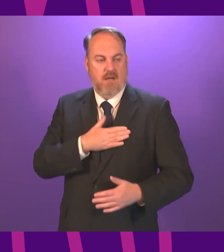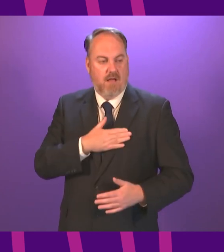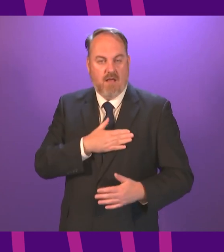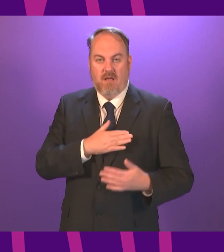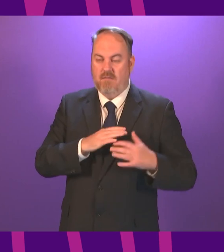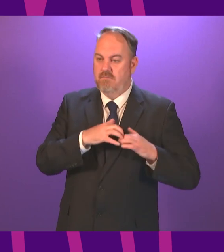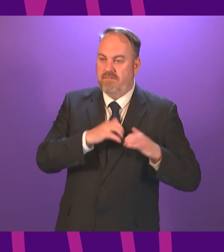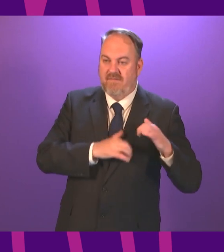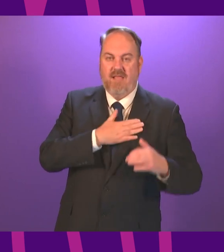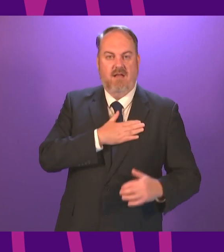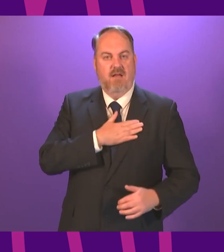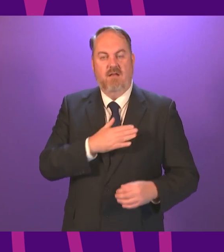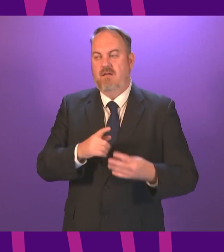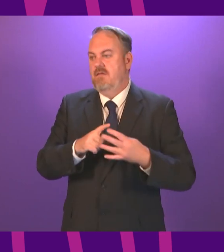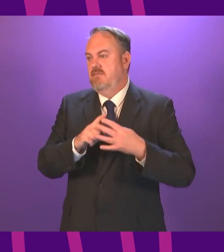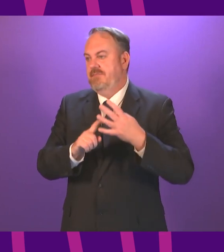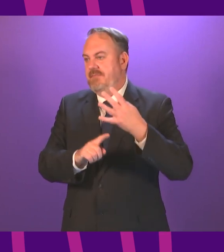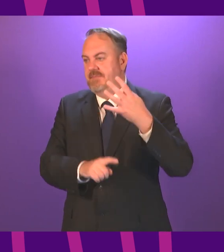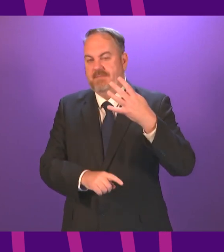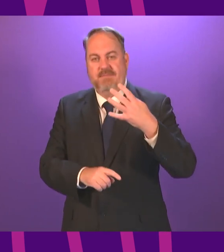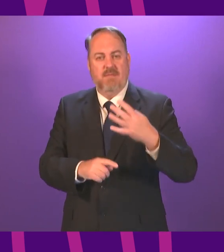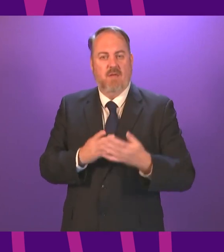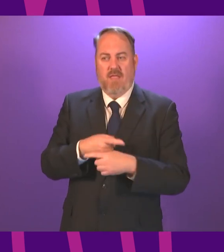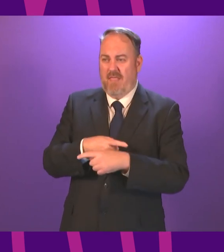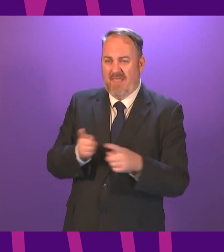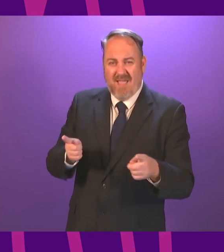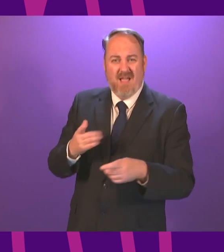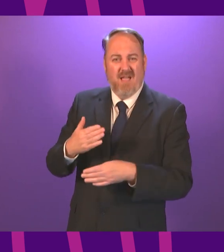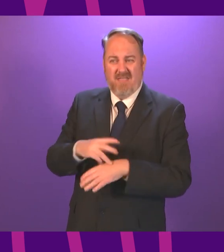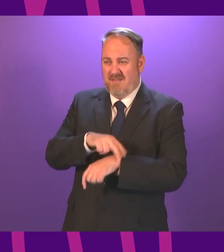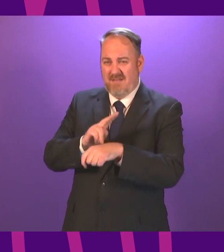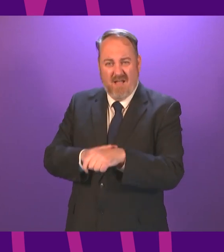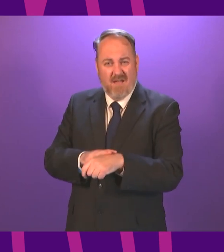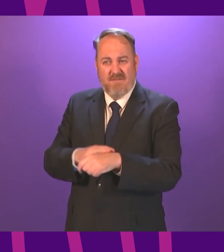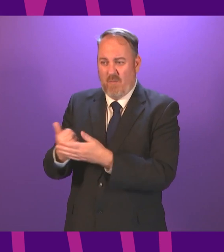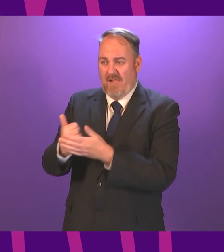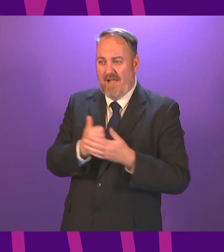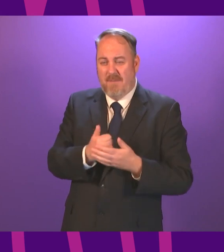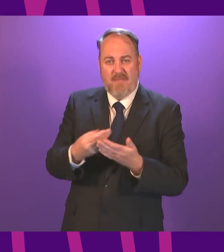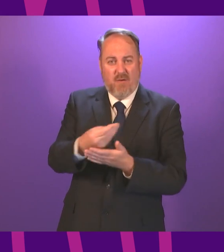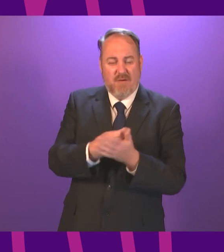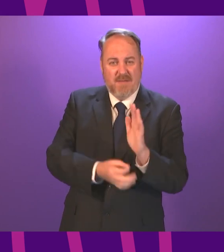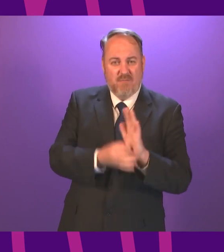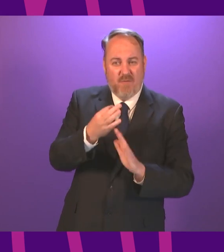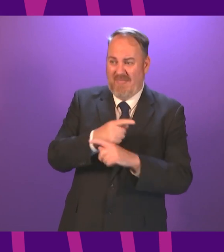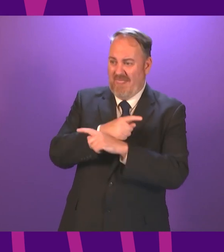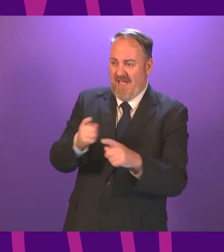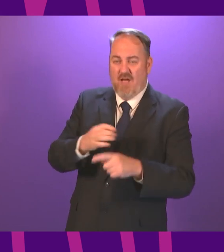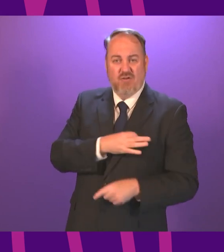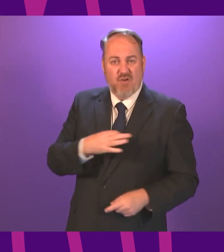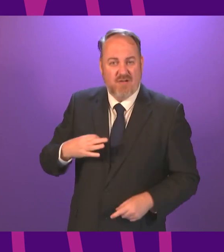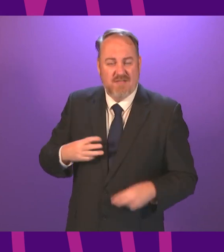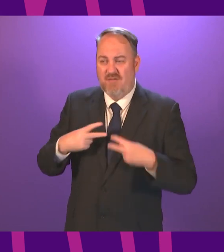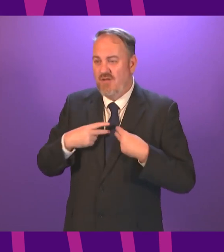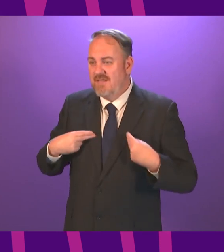mental health problems and much more they are our workers who will turn our economy around they are our doctors and nurses our